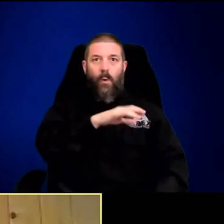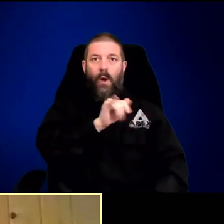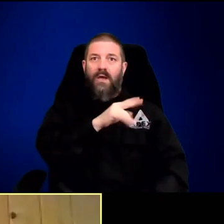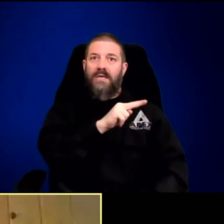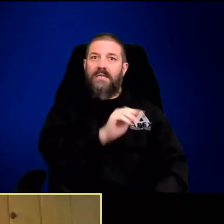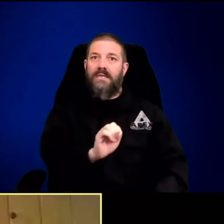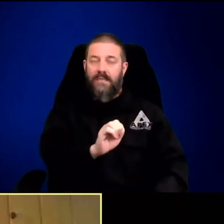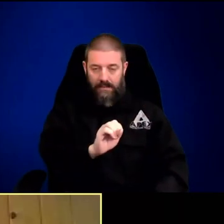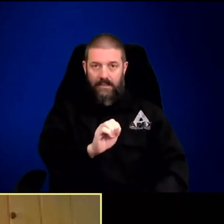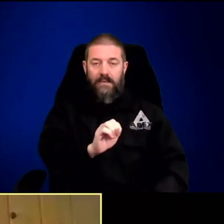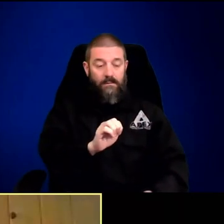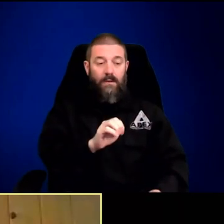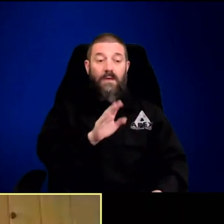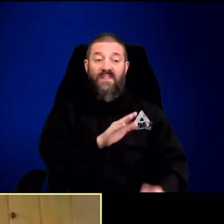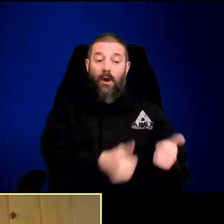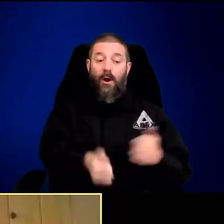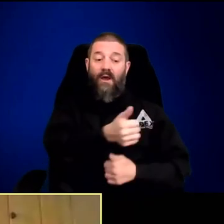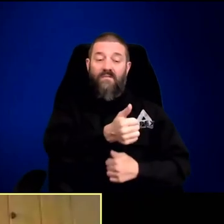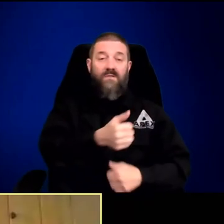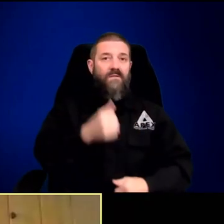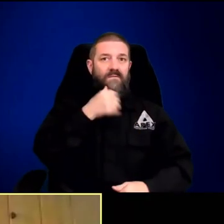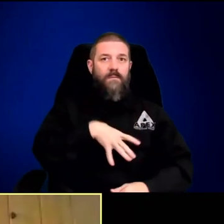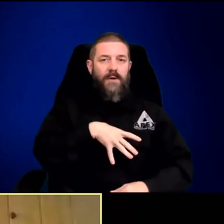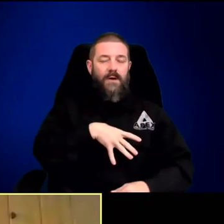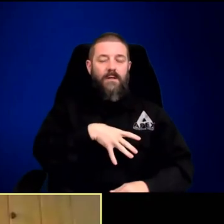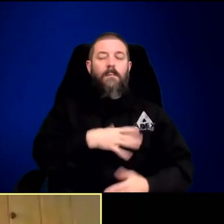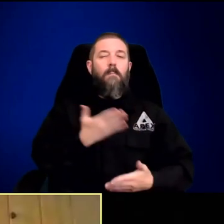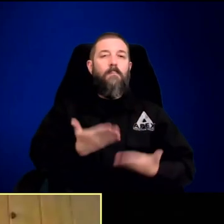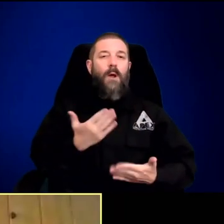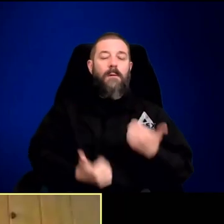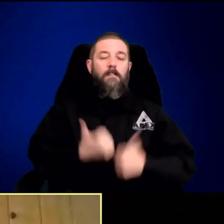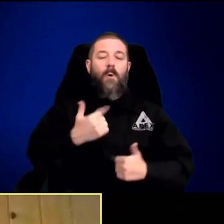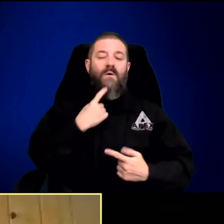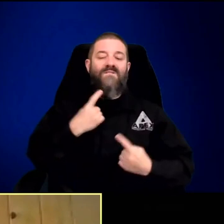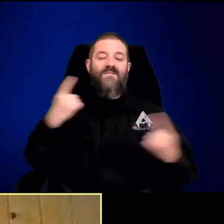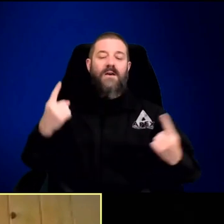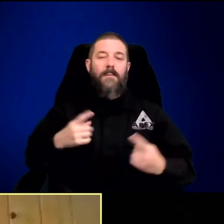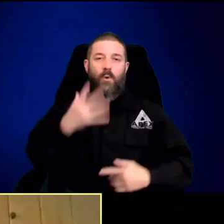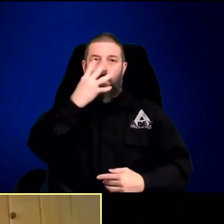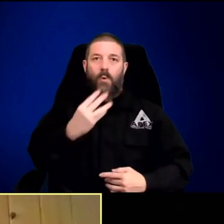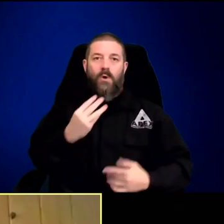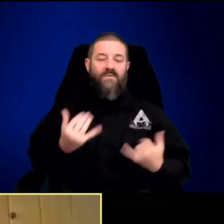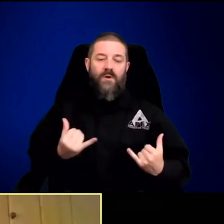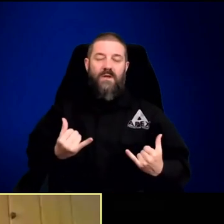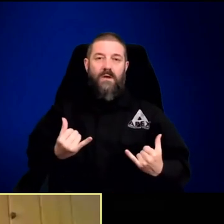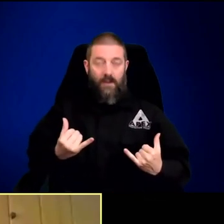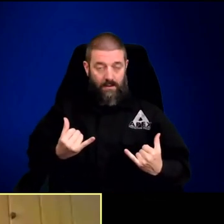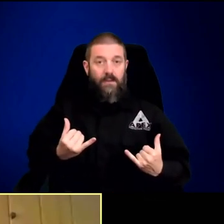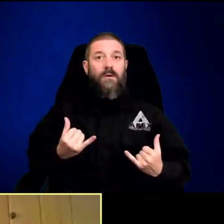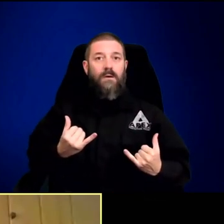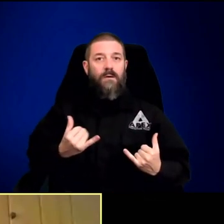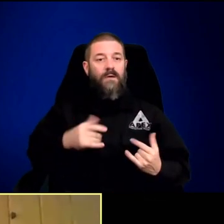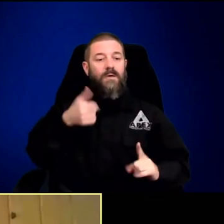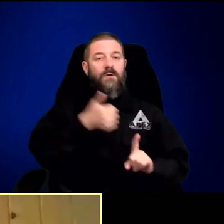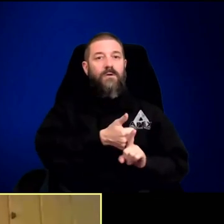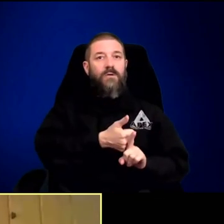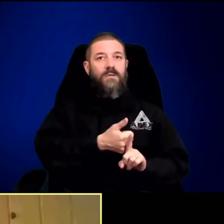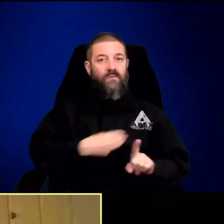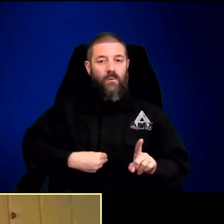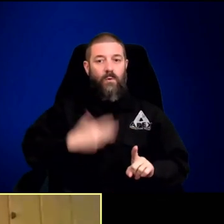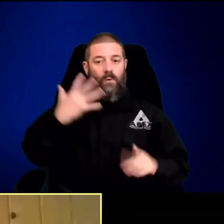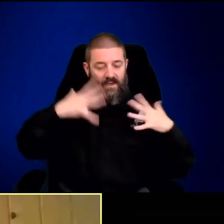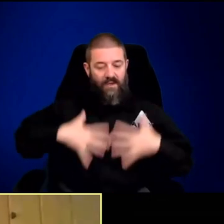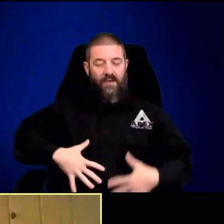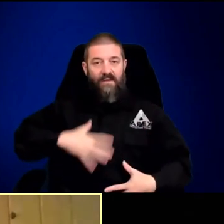participating that know the Wapiti pack, their alpha female is probably our most famous